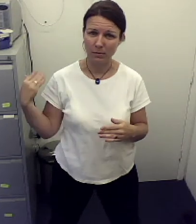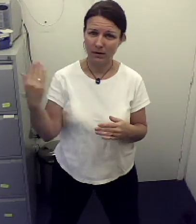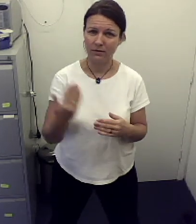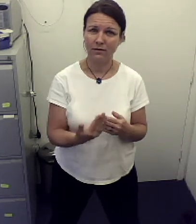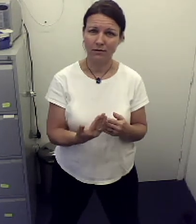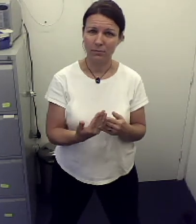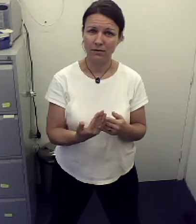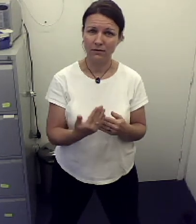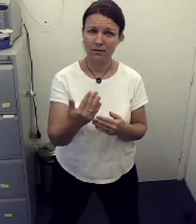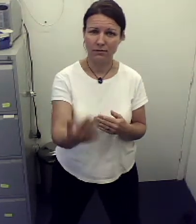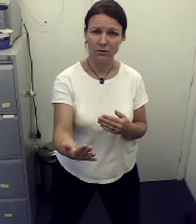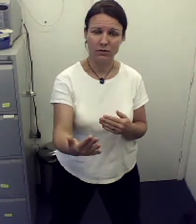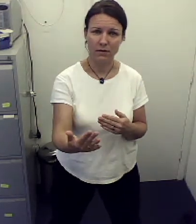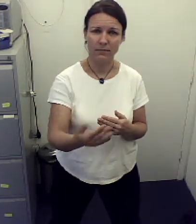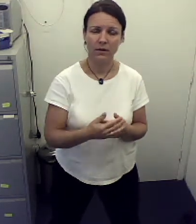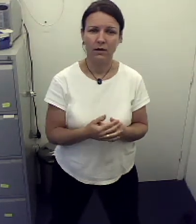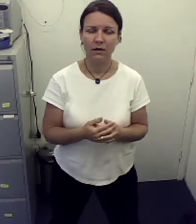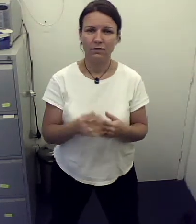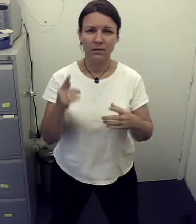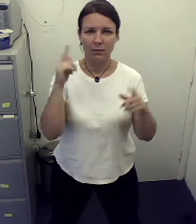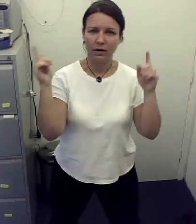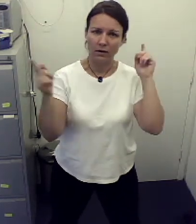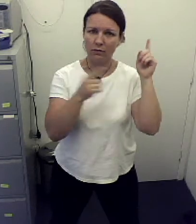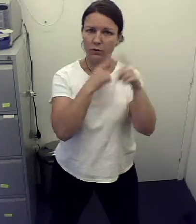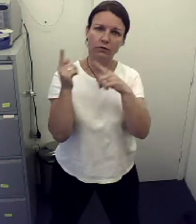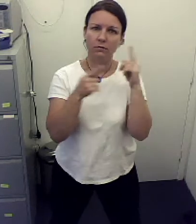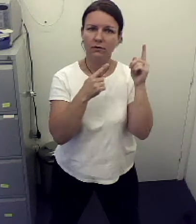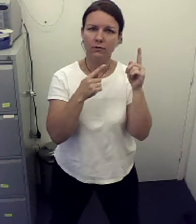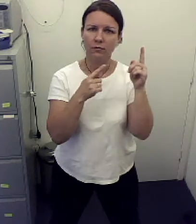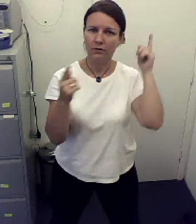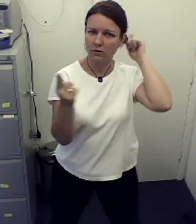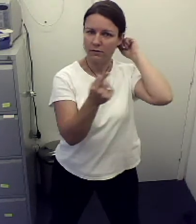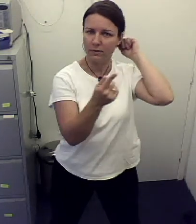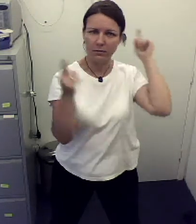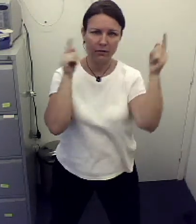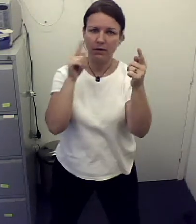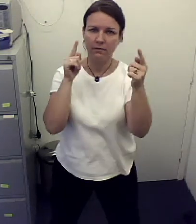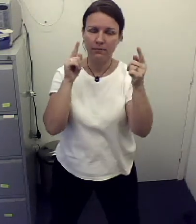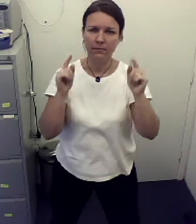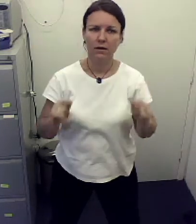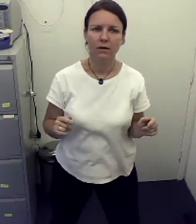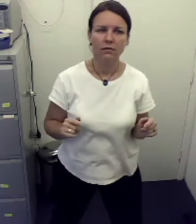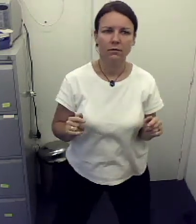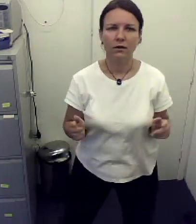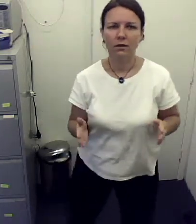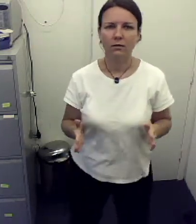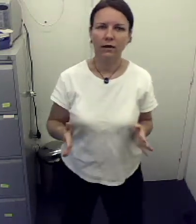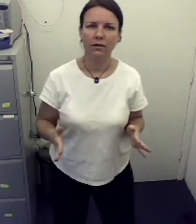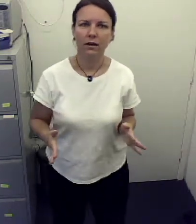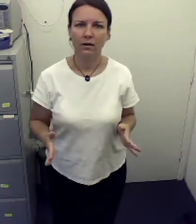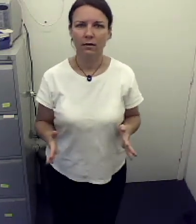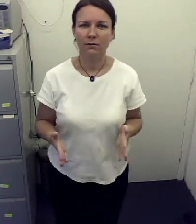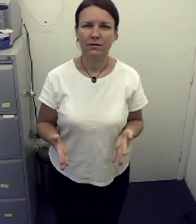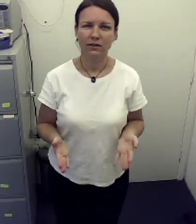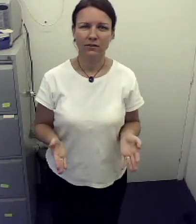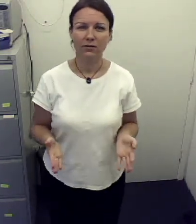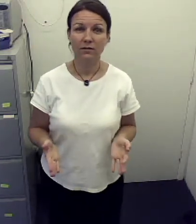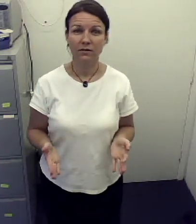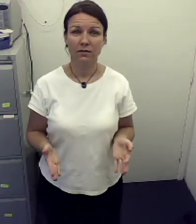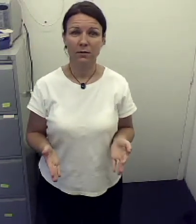your past into the present and the future. So your brain goes, whoosh, which flips around. So we're going to correct that. And I would suggest you do this at the